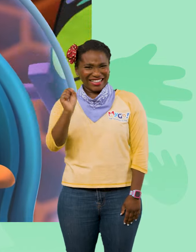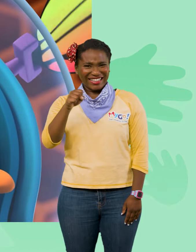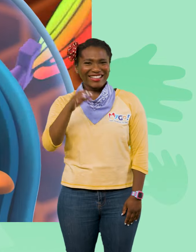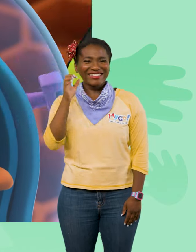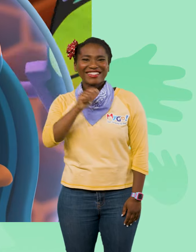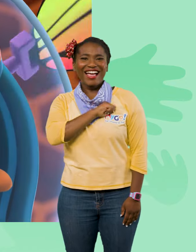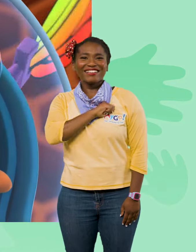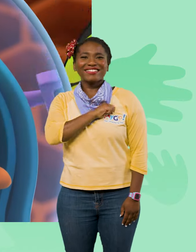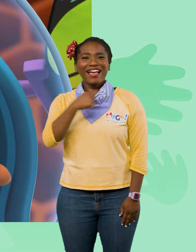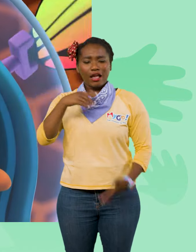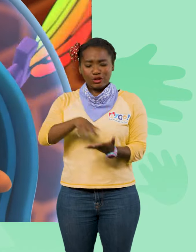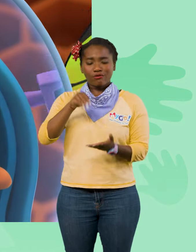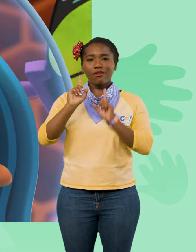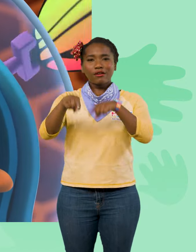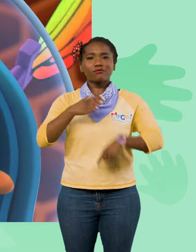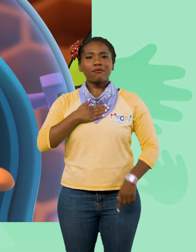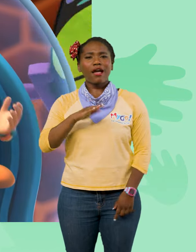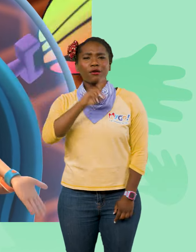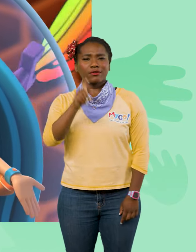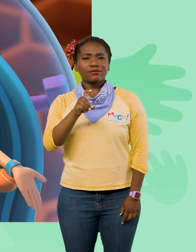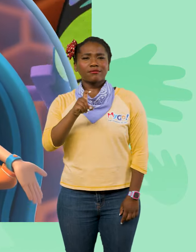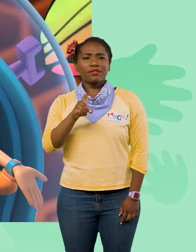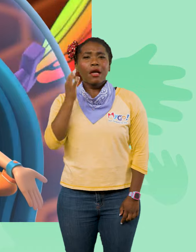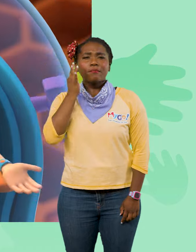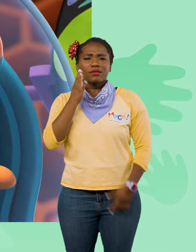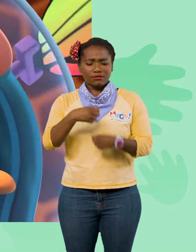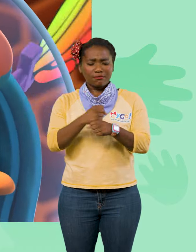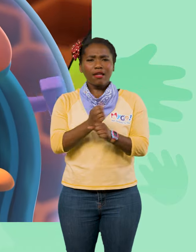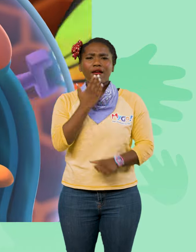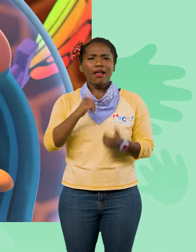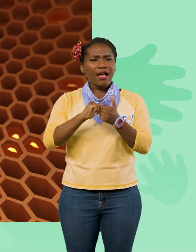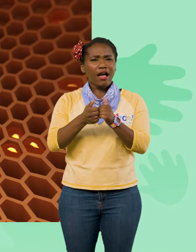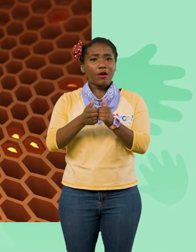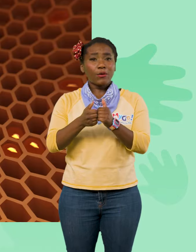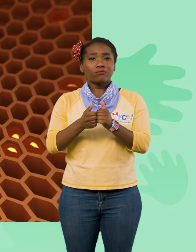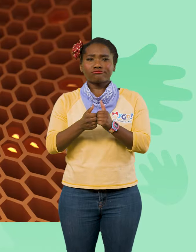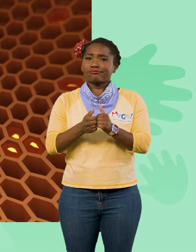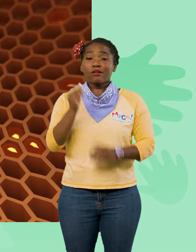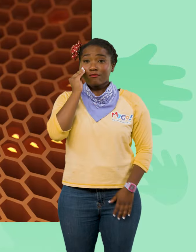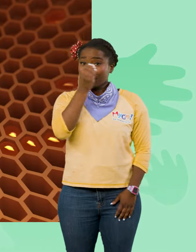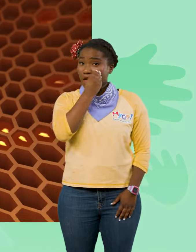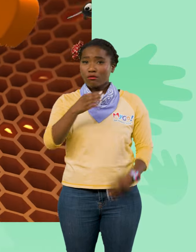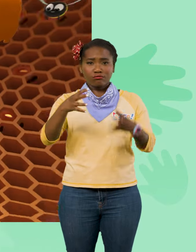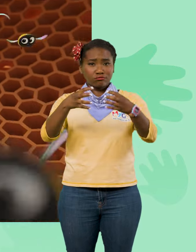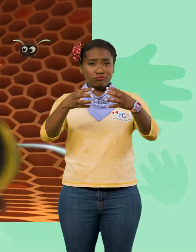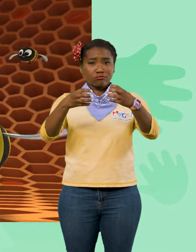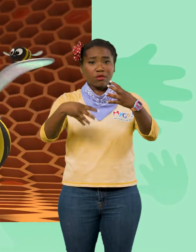Tabs. I have the answer to my question. How do bees make honey? They get nectar from flowers, chew